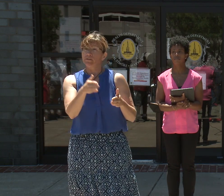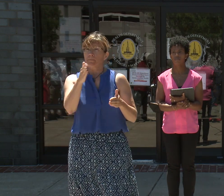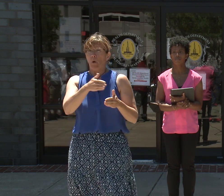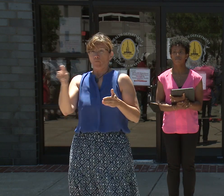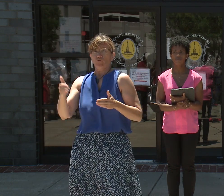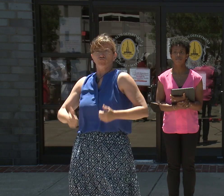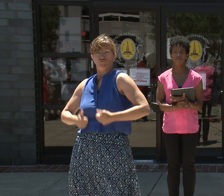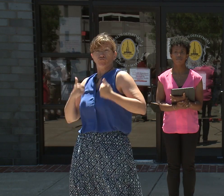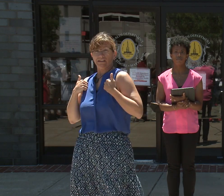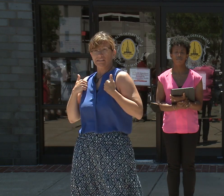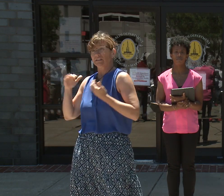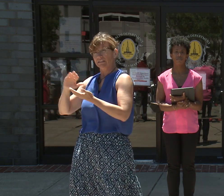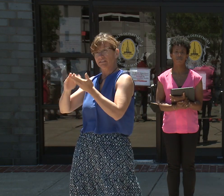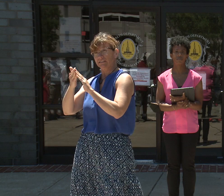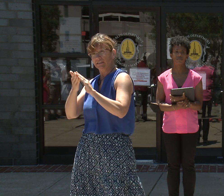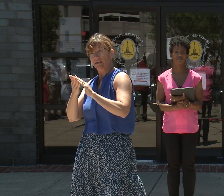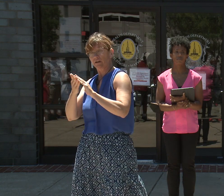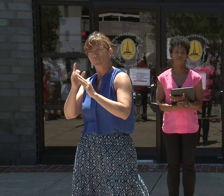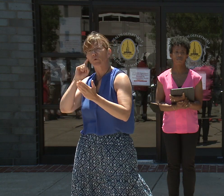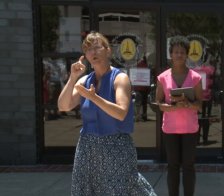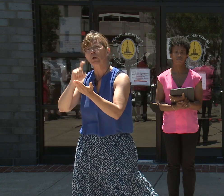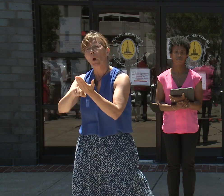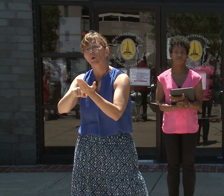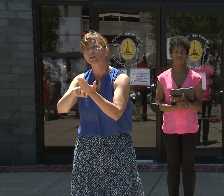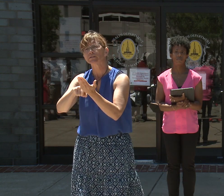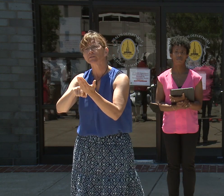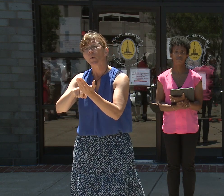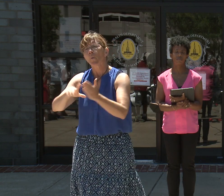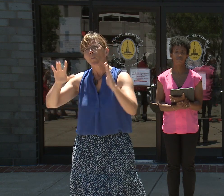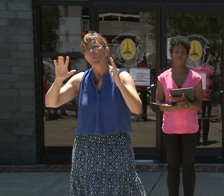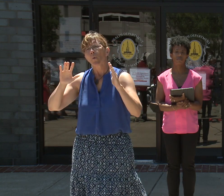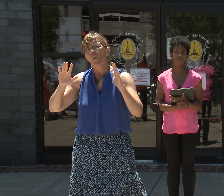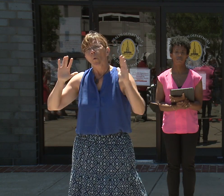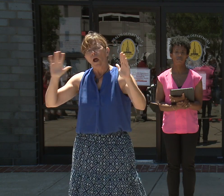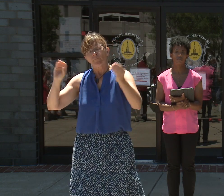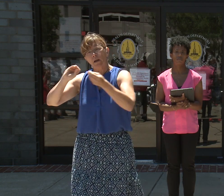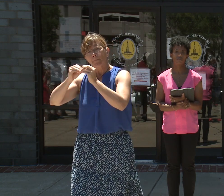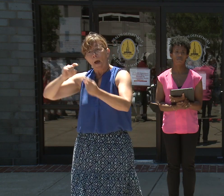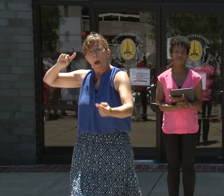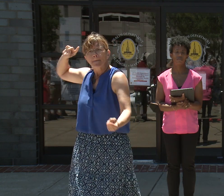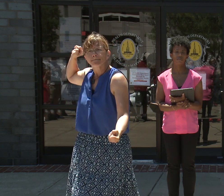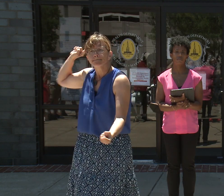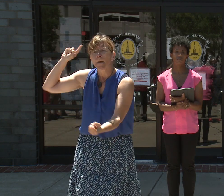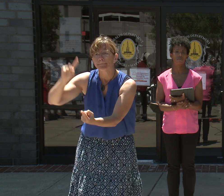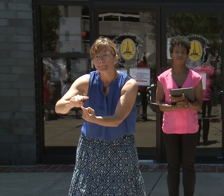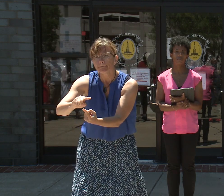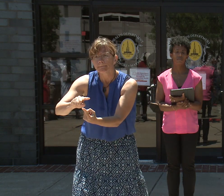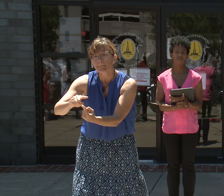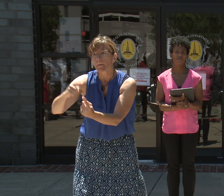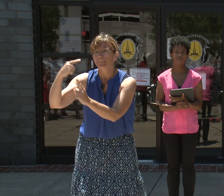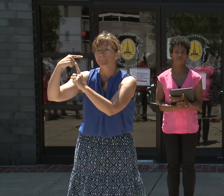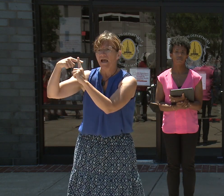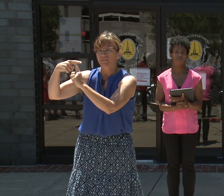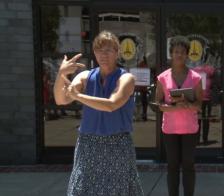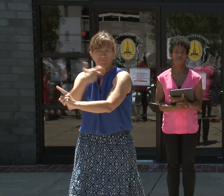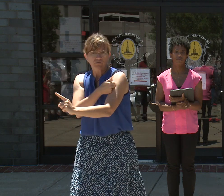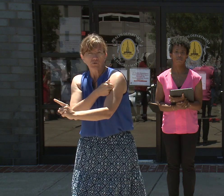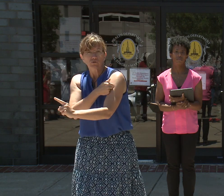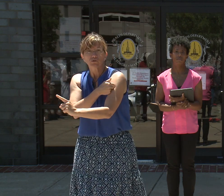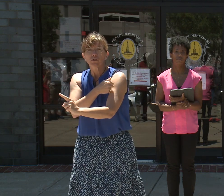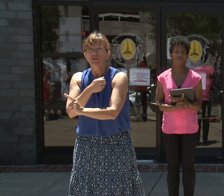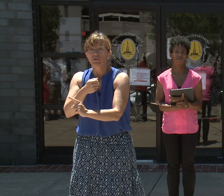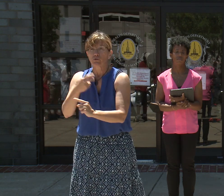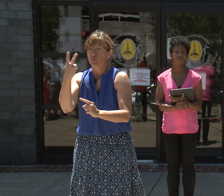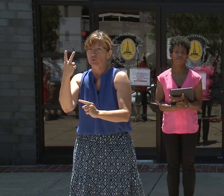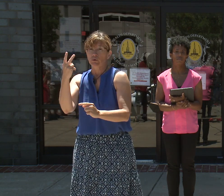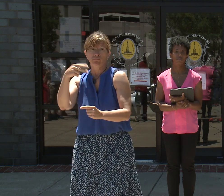significant declines in new cases and hospitalizations. Given the positive trends we are seeing in our data, we will lift